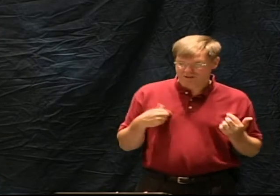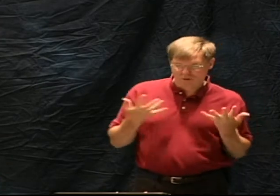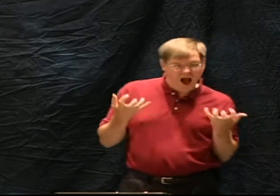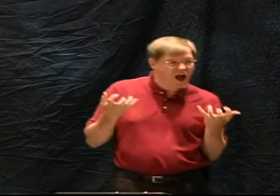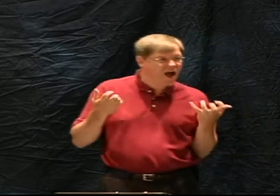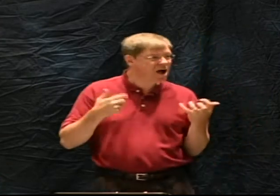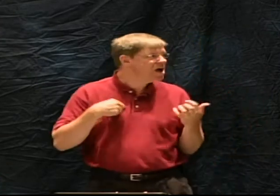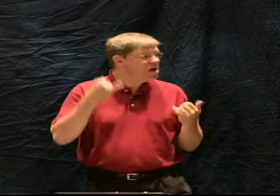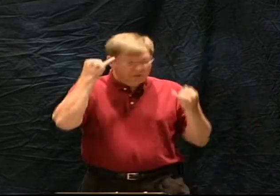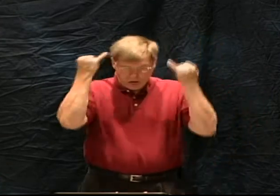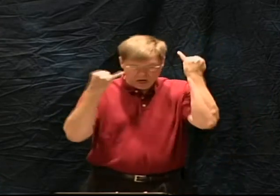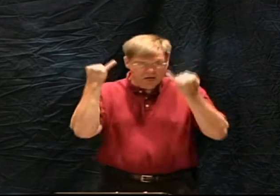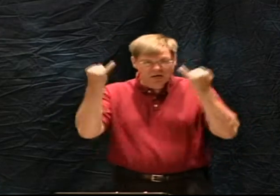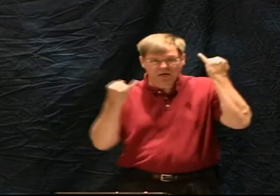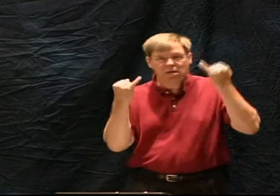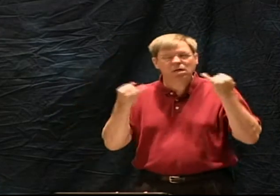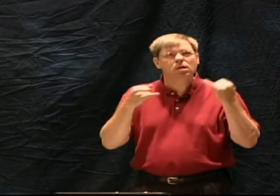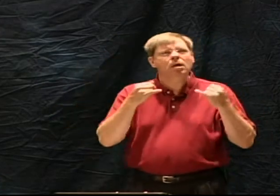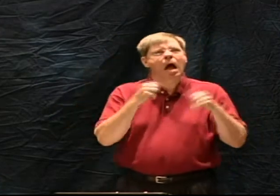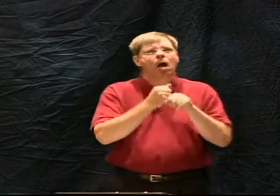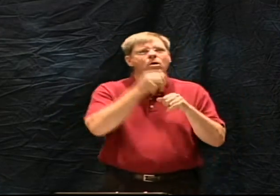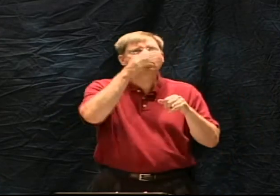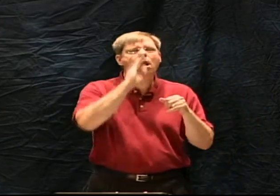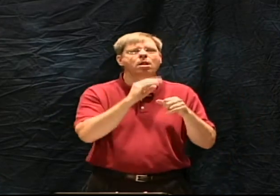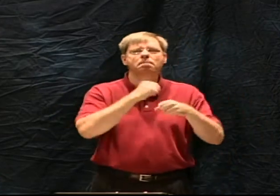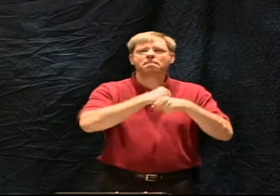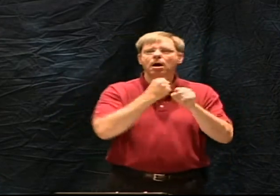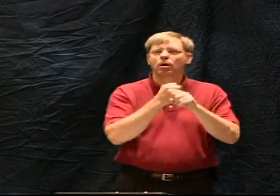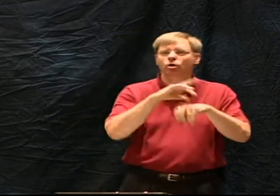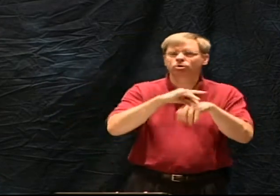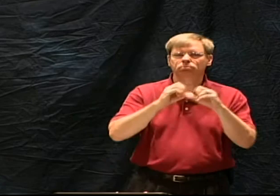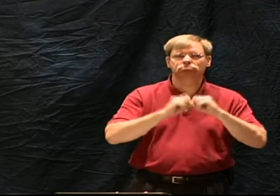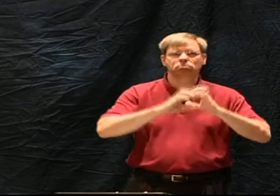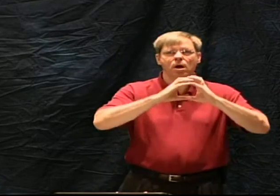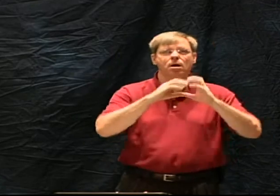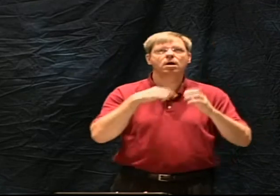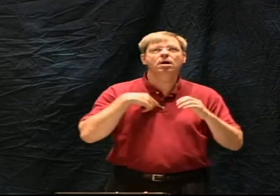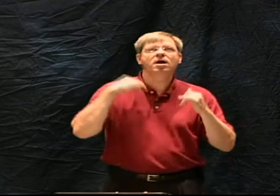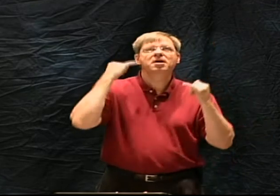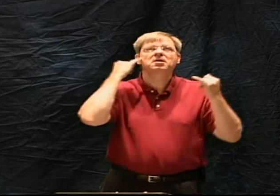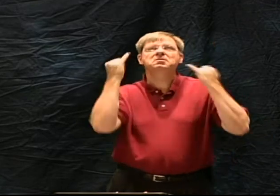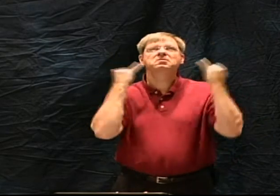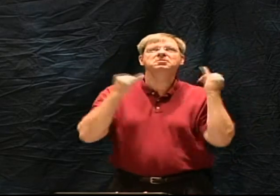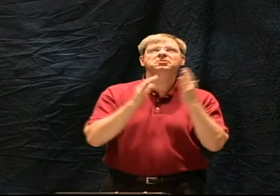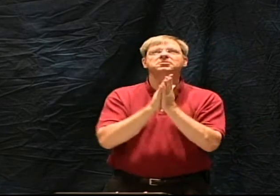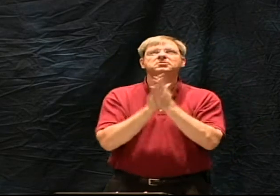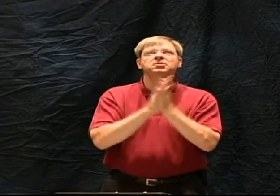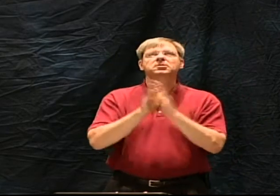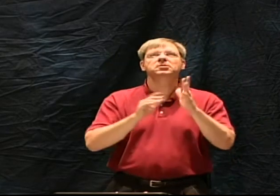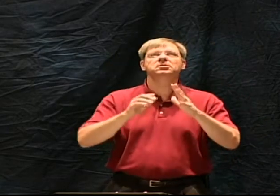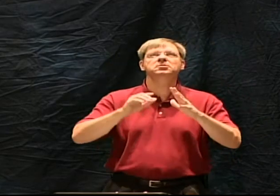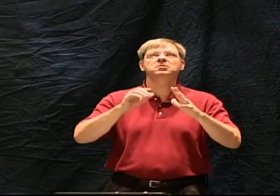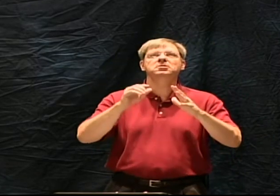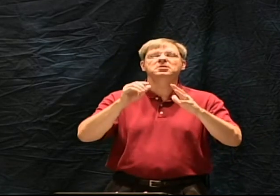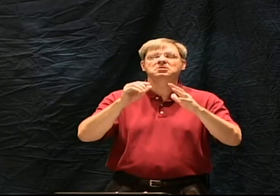but has to do with the speaking of God's word it says prophecy never came by the will of man it wasn't